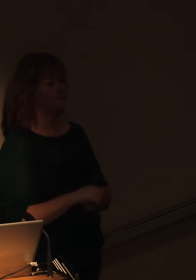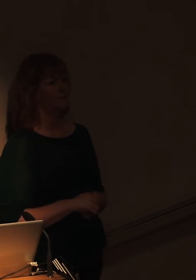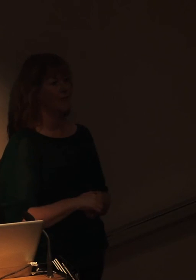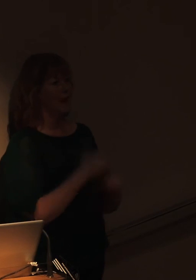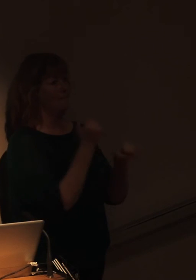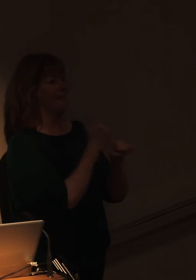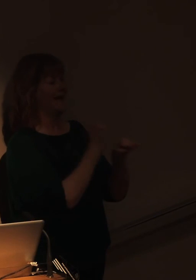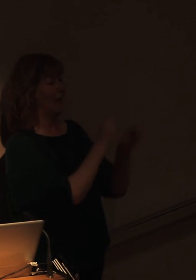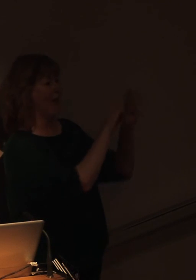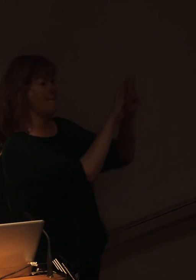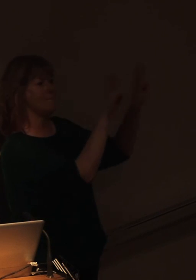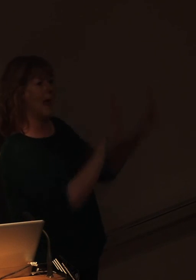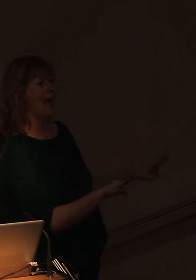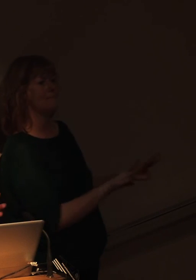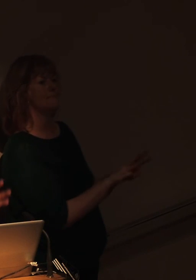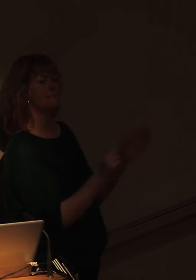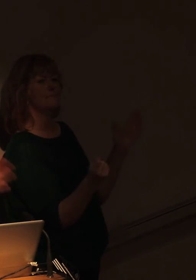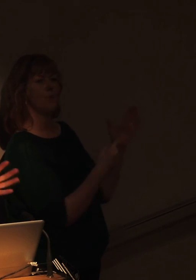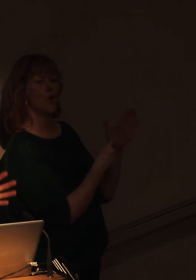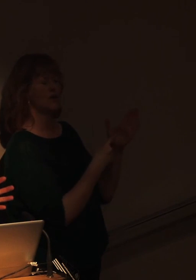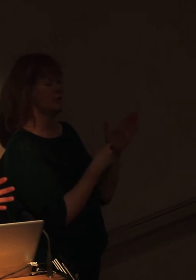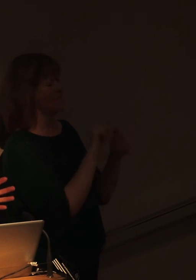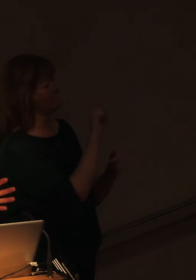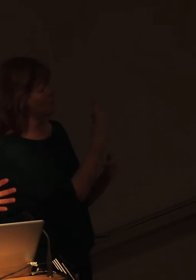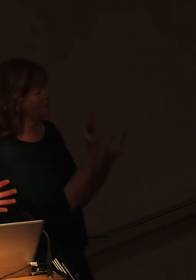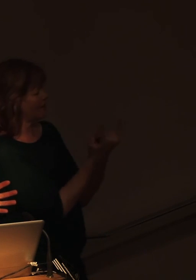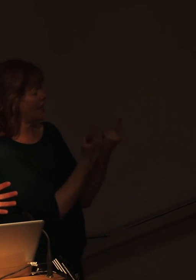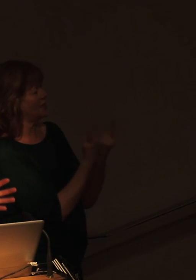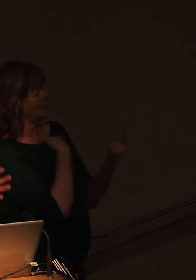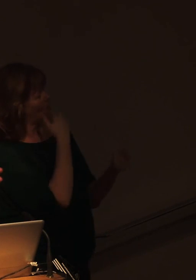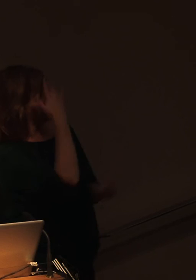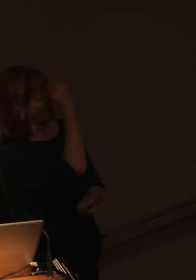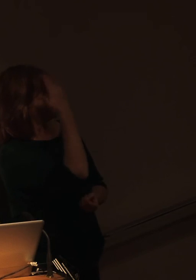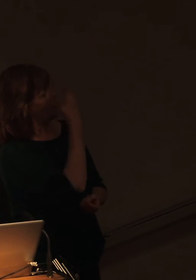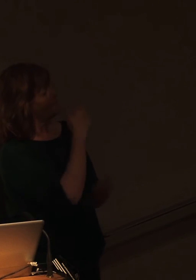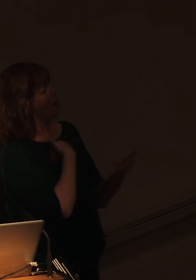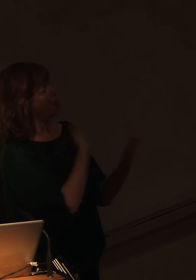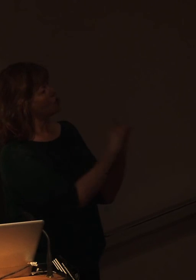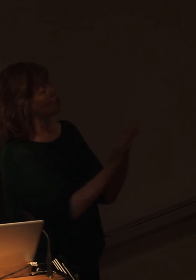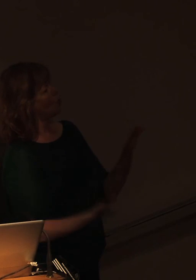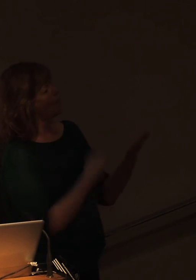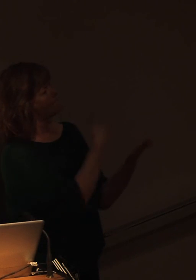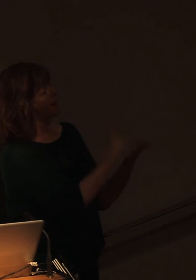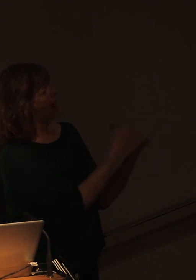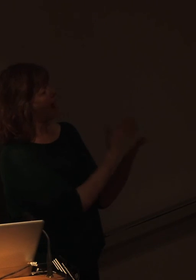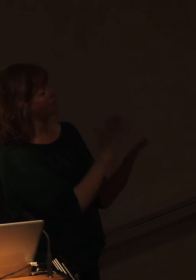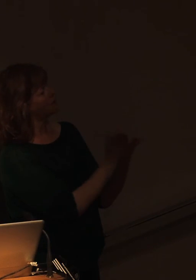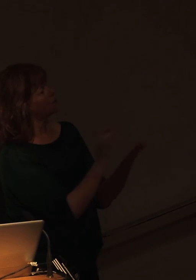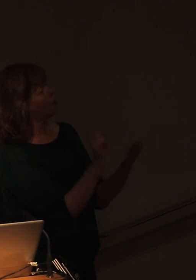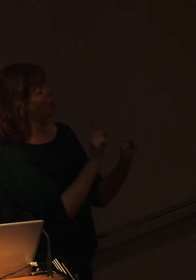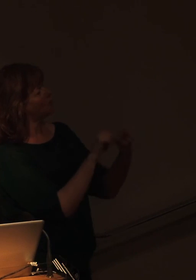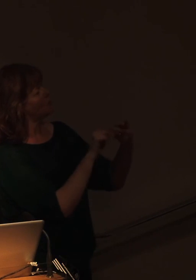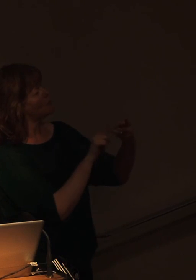map is absolutely important. So the first thing you need to do is go, what are the components of your story? And then work out a map in which you're going to tell them